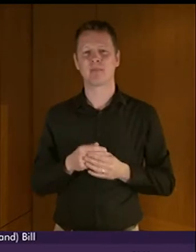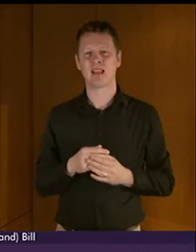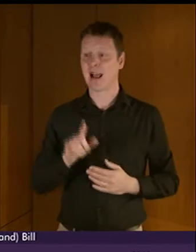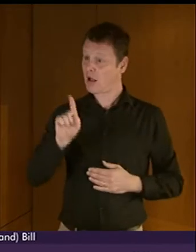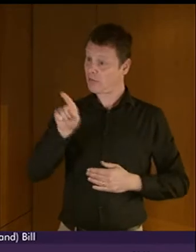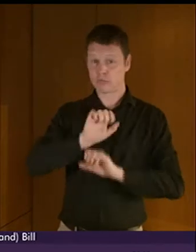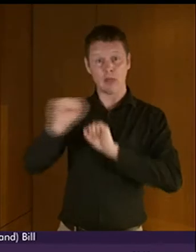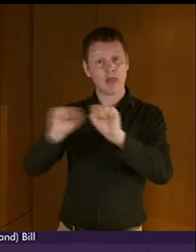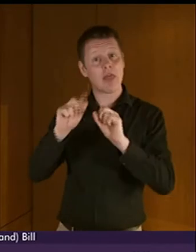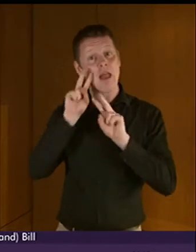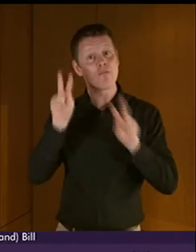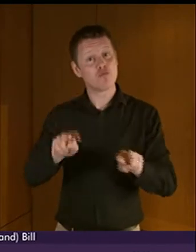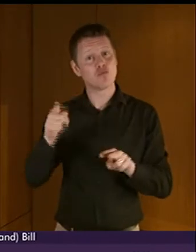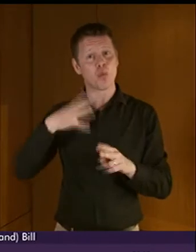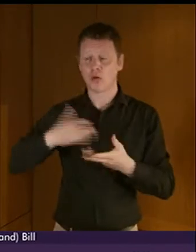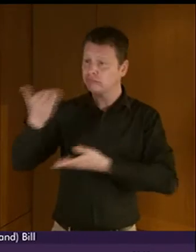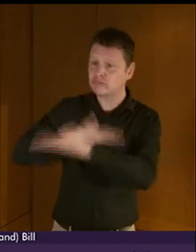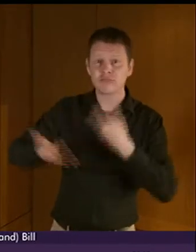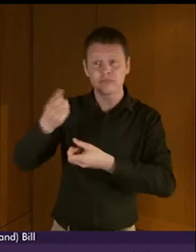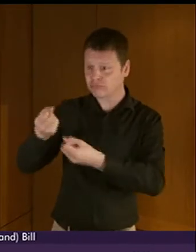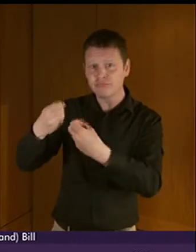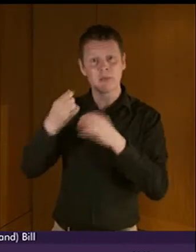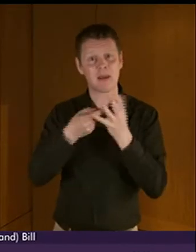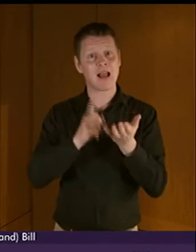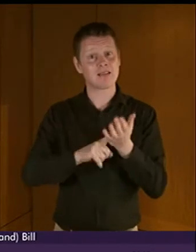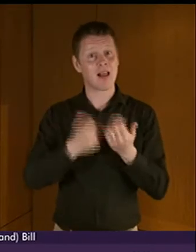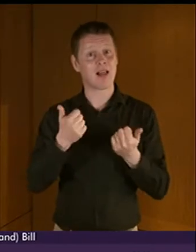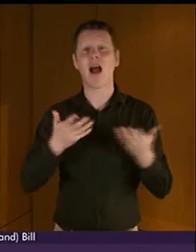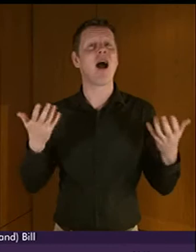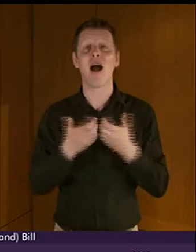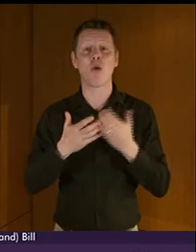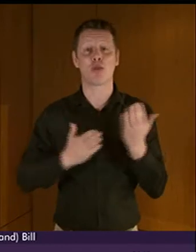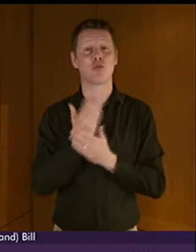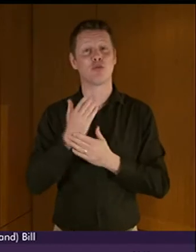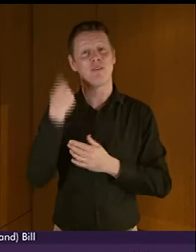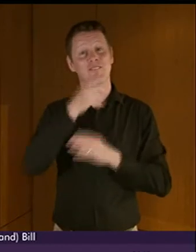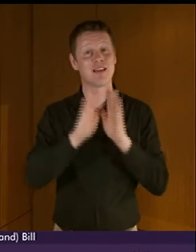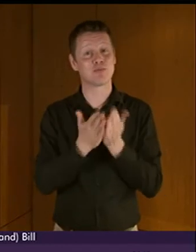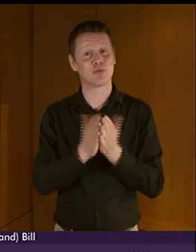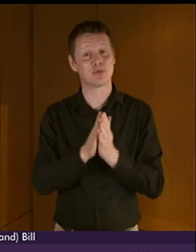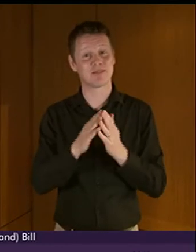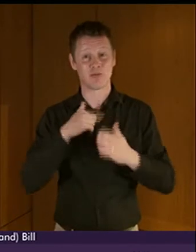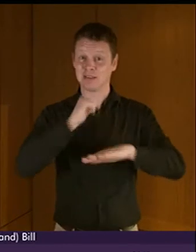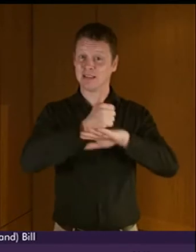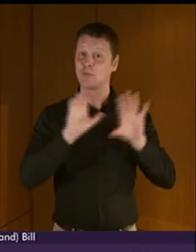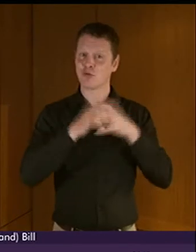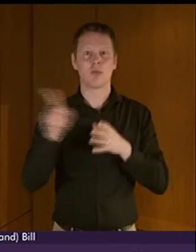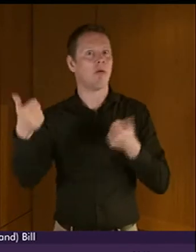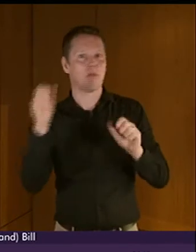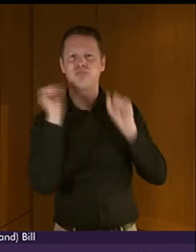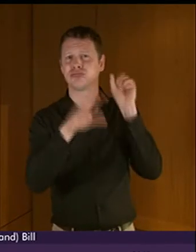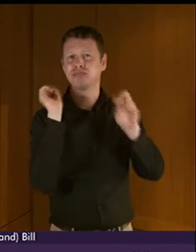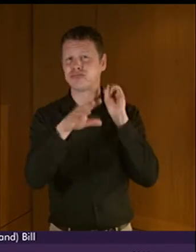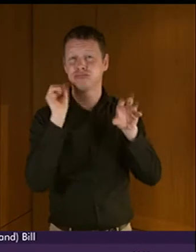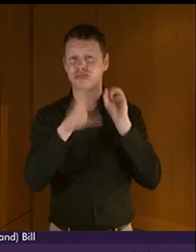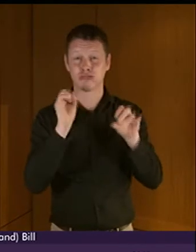in BSL, we set up a Facebook group. This provided an easy way for people to communicate by posting BSL video clips. The